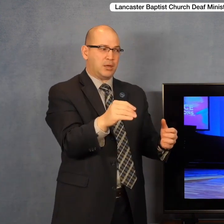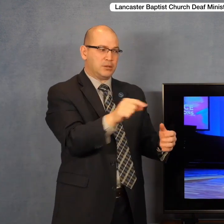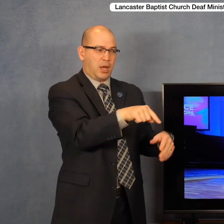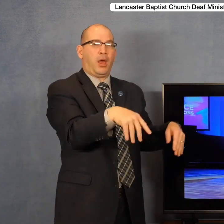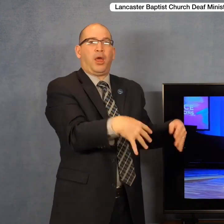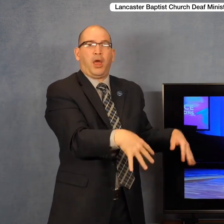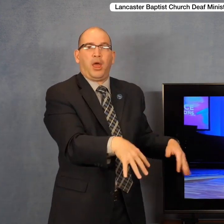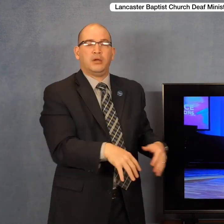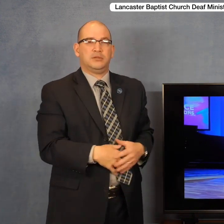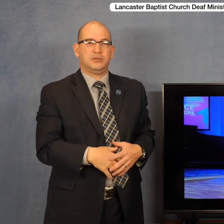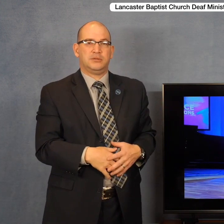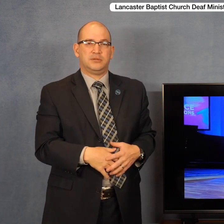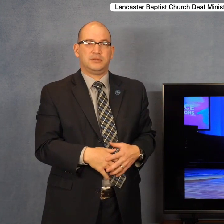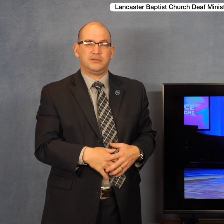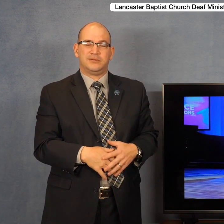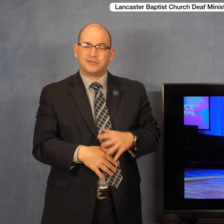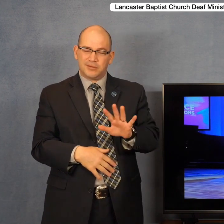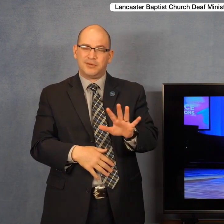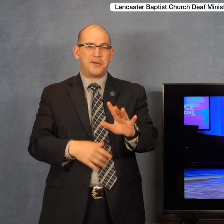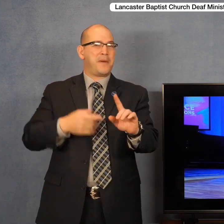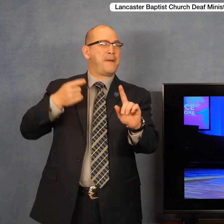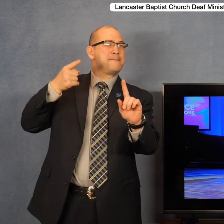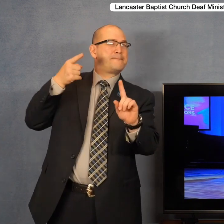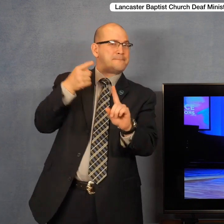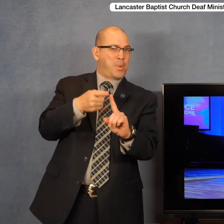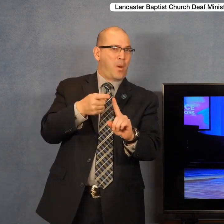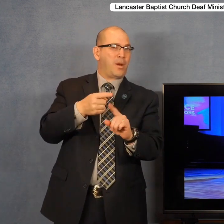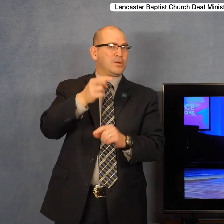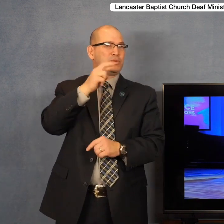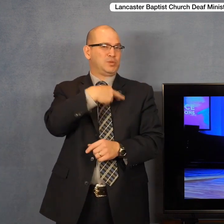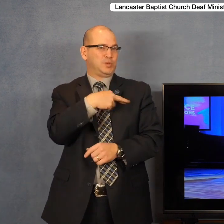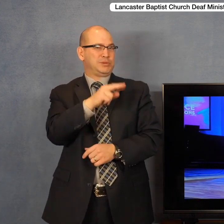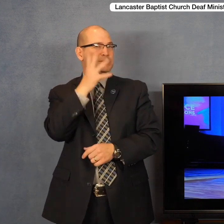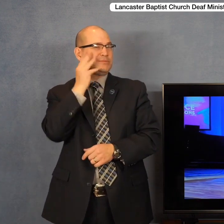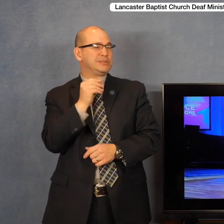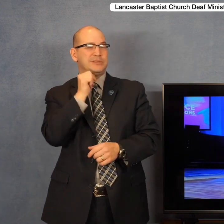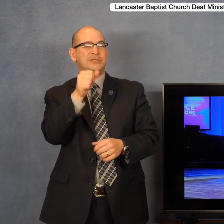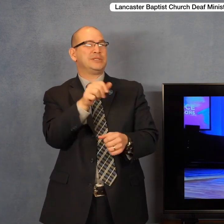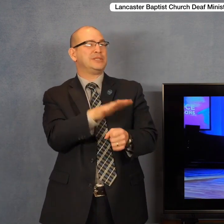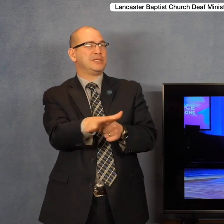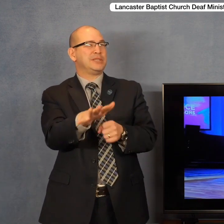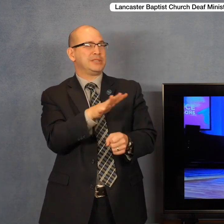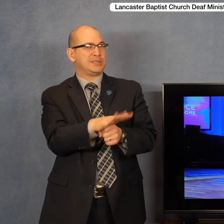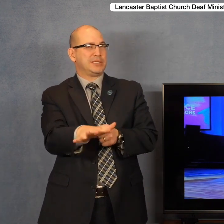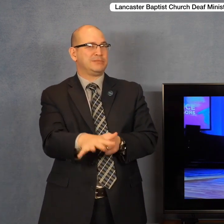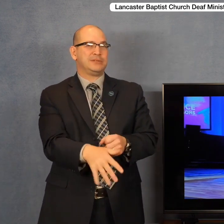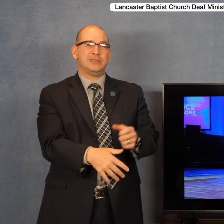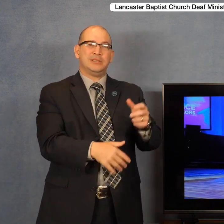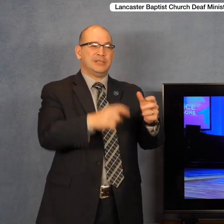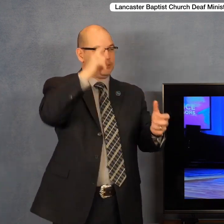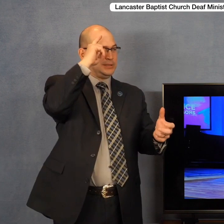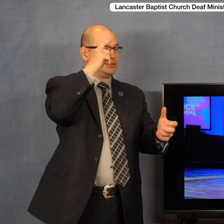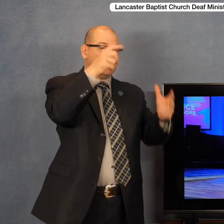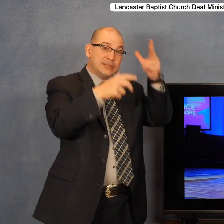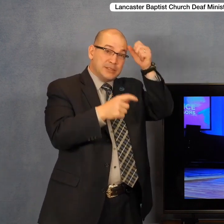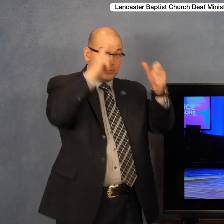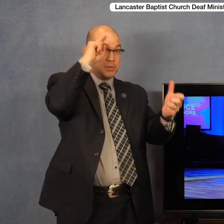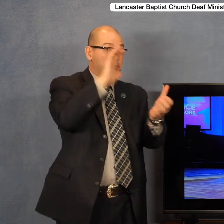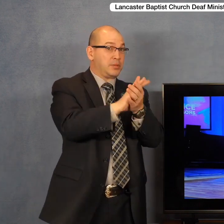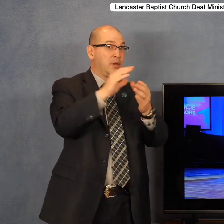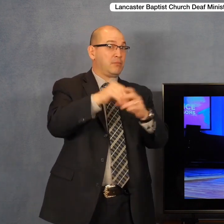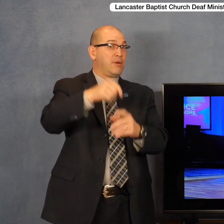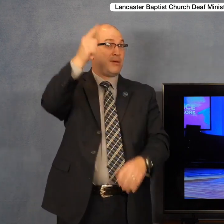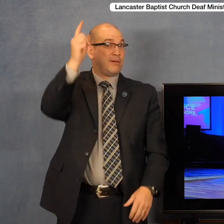and I just trembled when I was in that religious experience that I had. Please understand, the devils believe in God. The devils